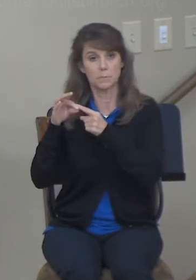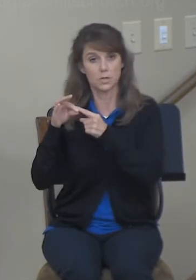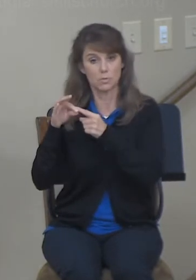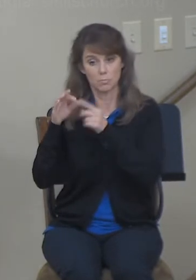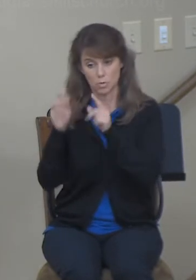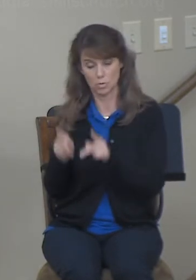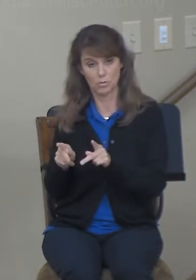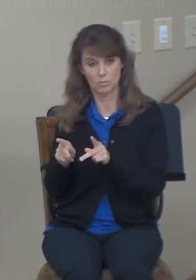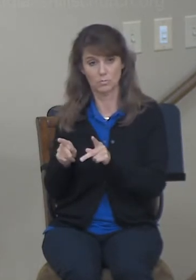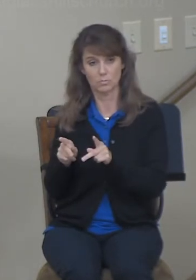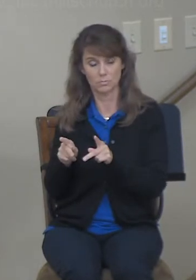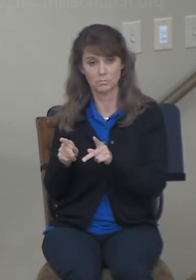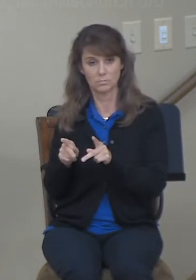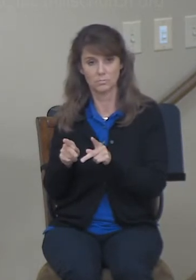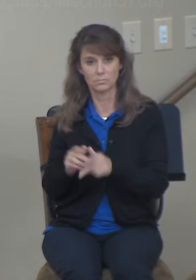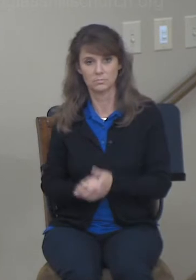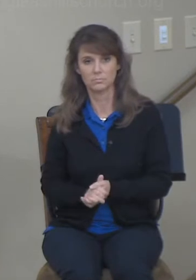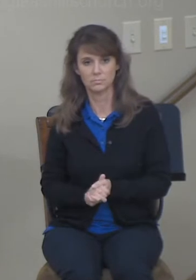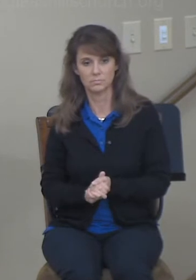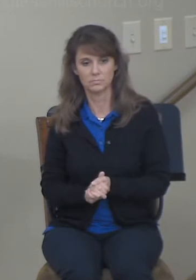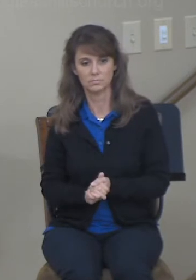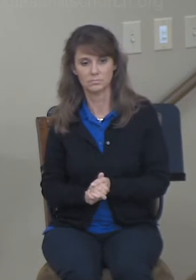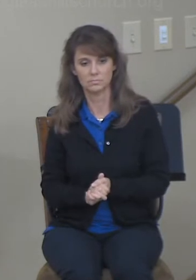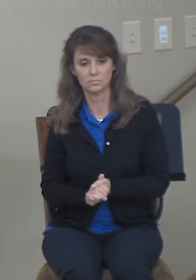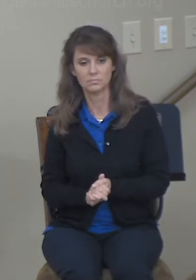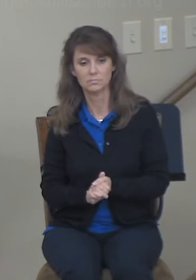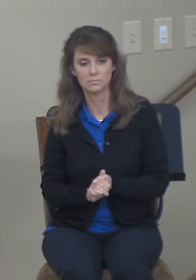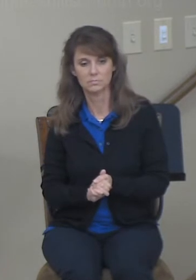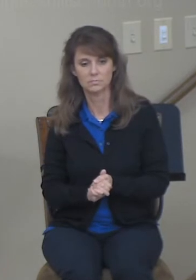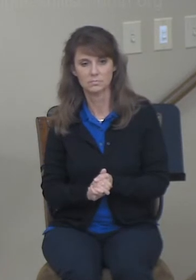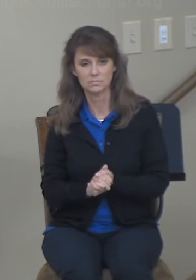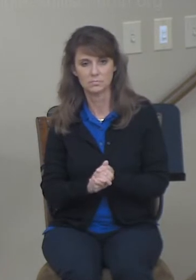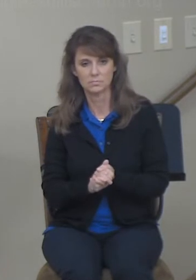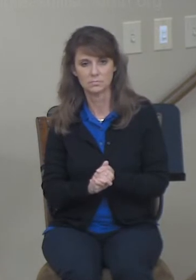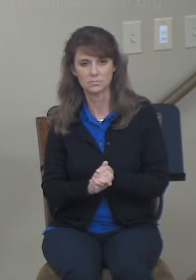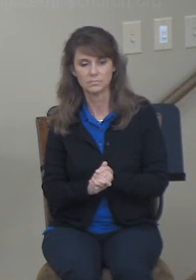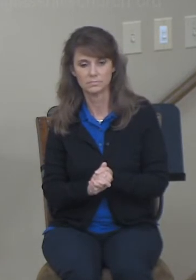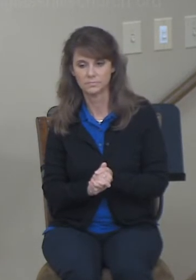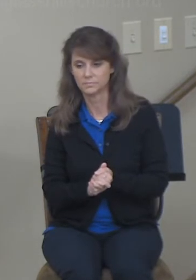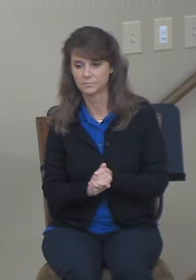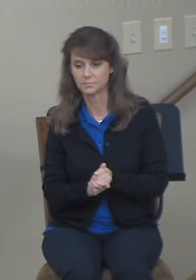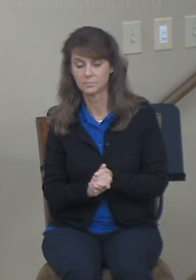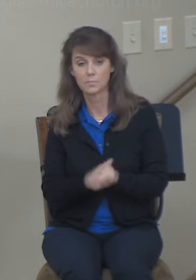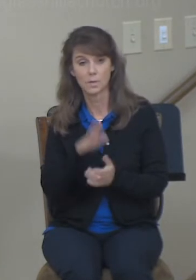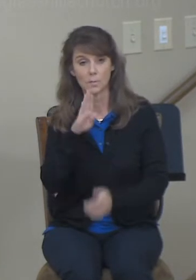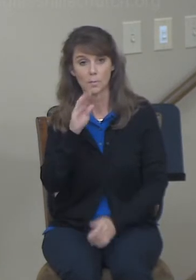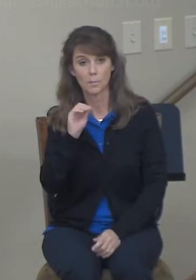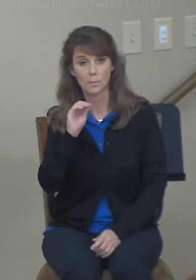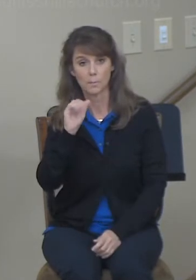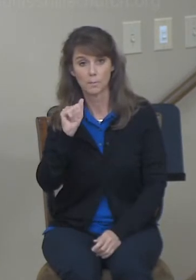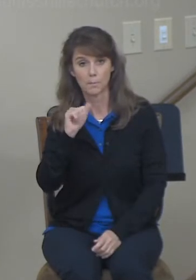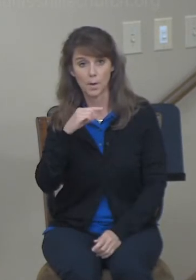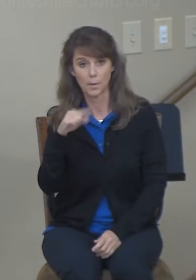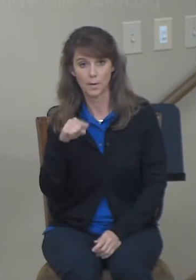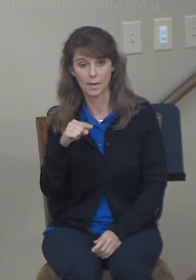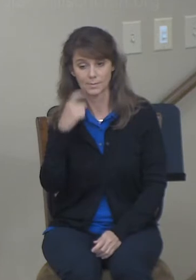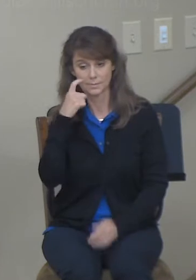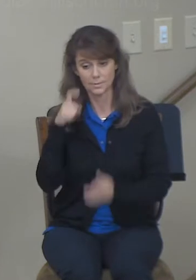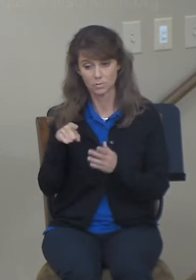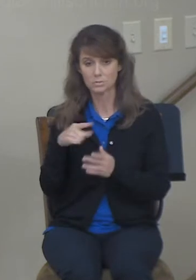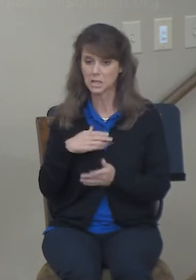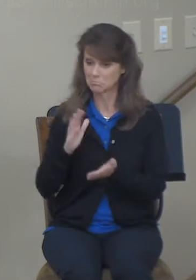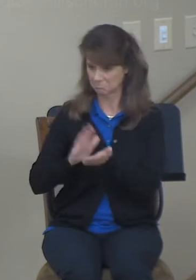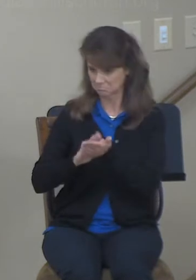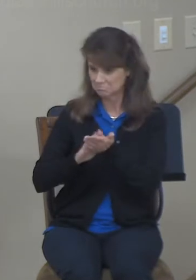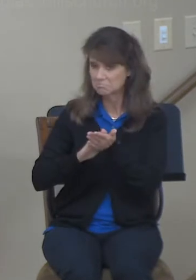throughout many of the prophets, especially in the book of Ezekiel. So when Boaz notices her, he commends her